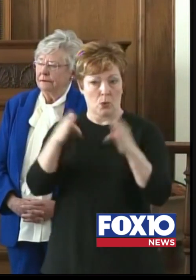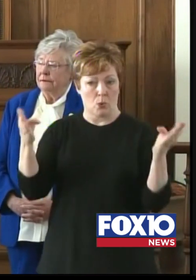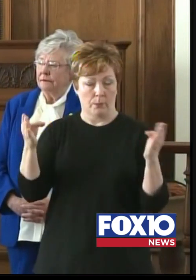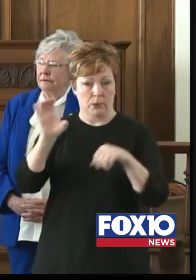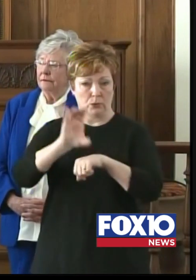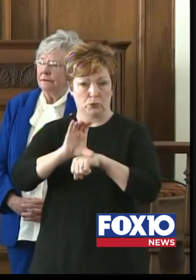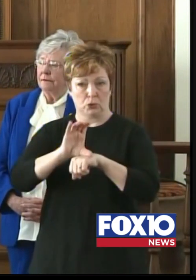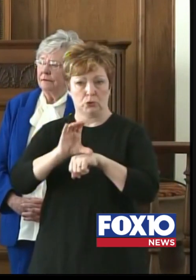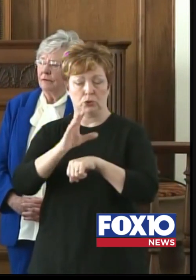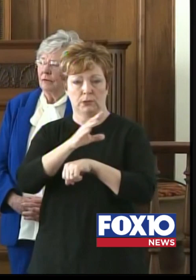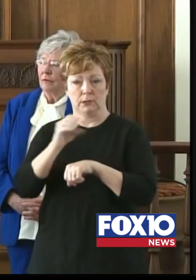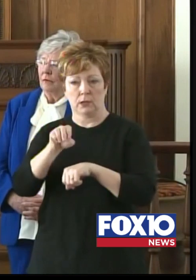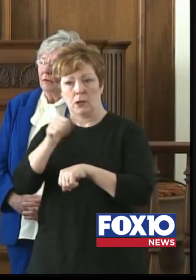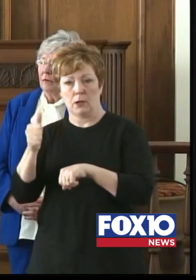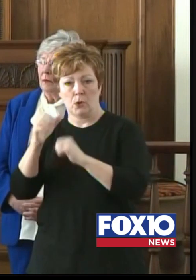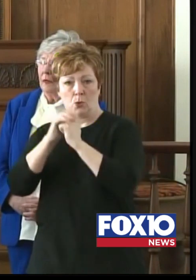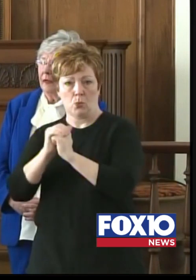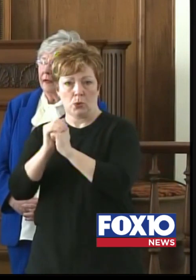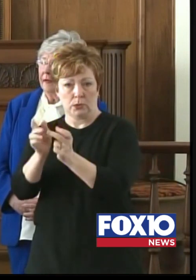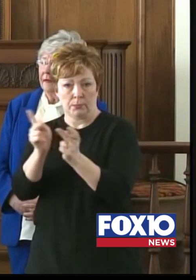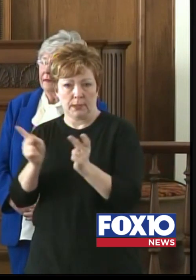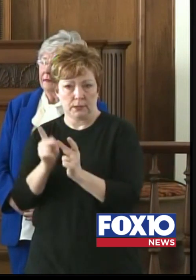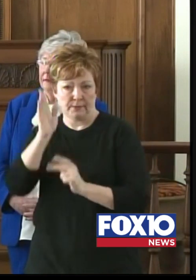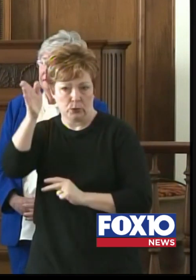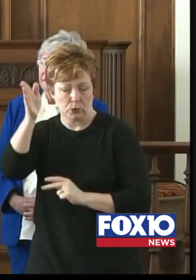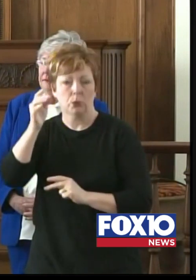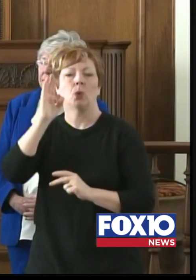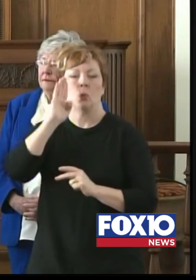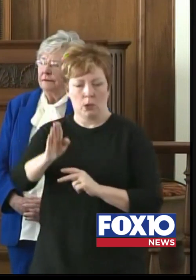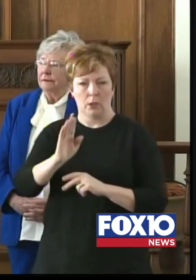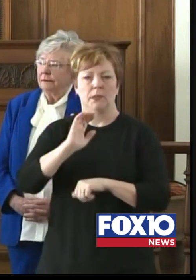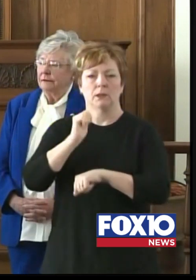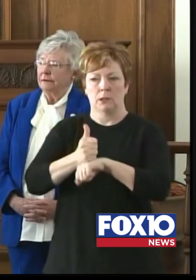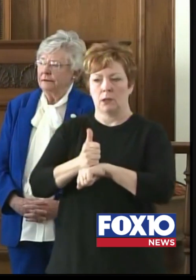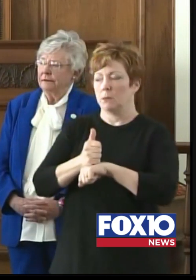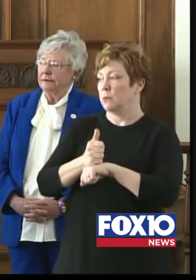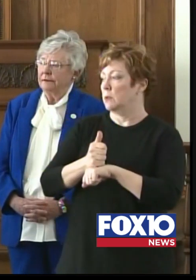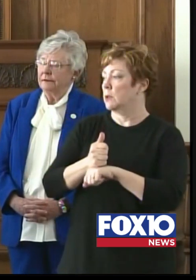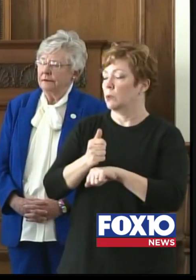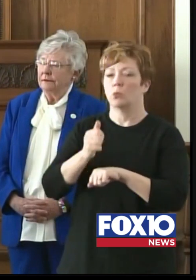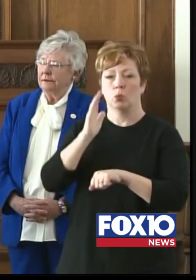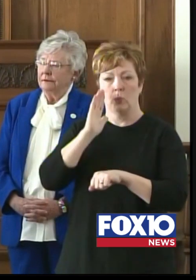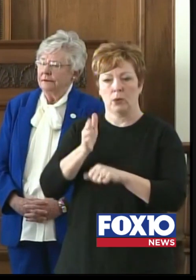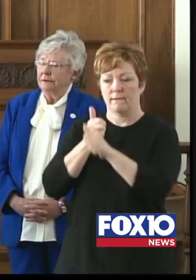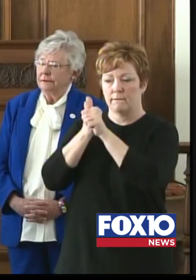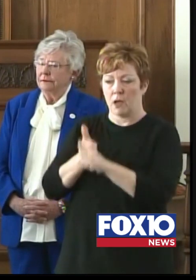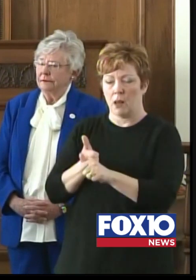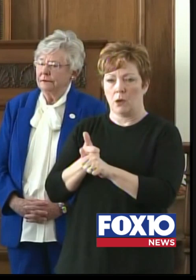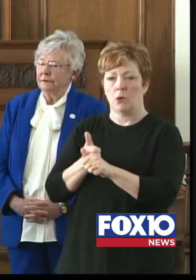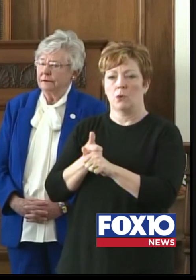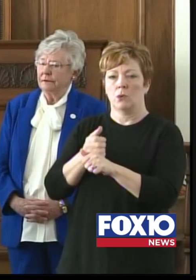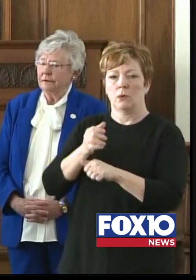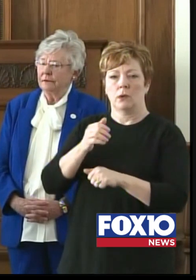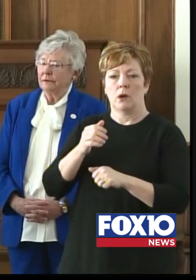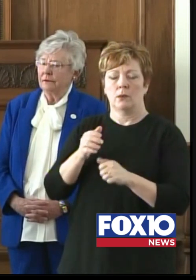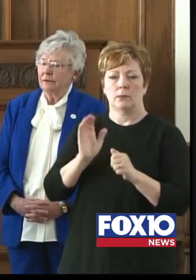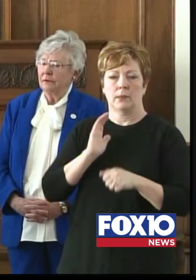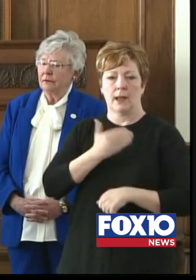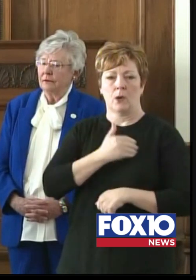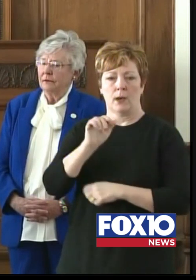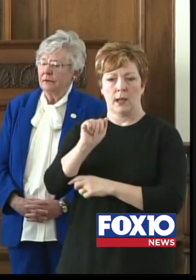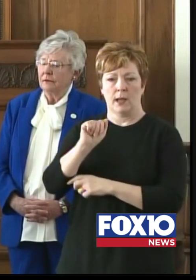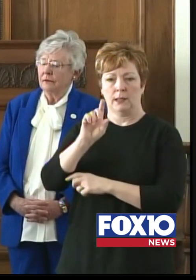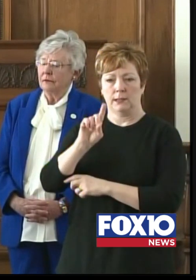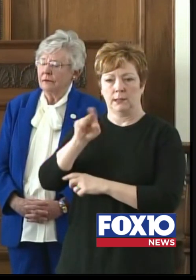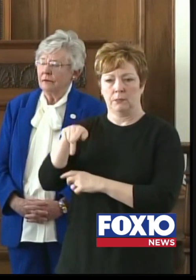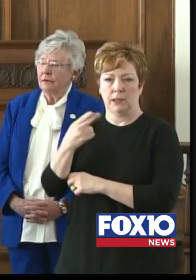which will be based on the standard specified by Alabama's public health officials. You are encouraged to consider and